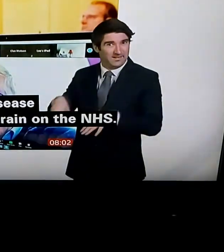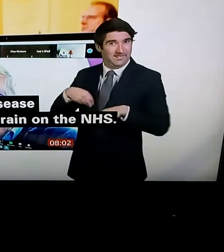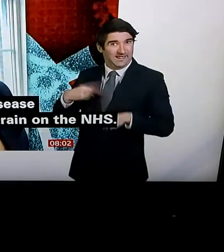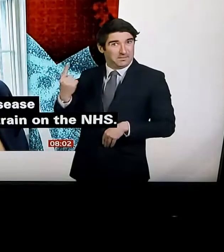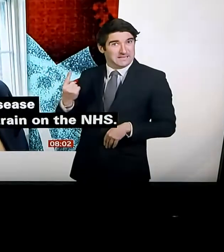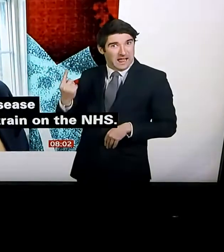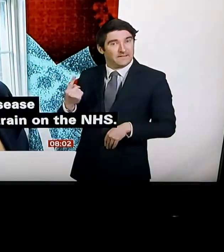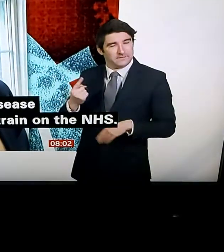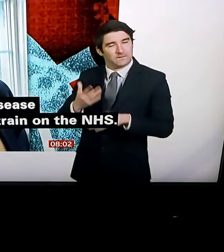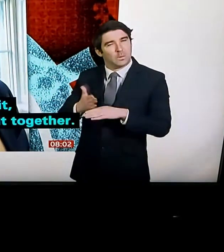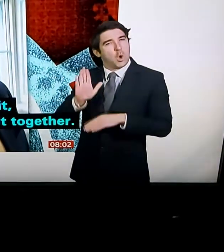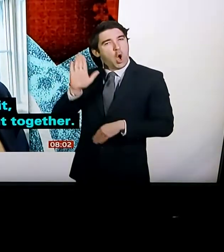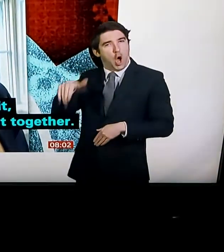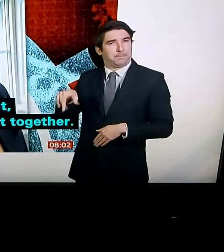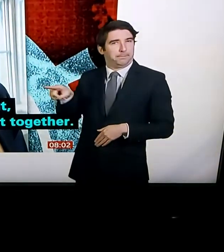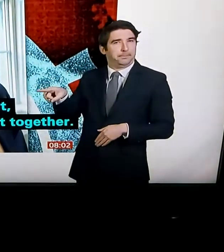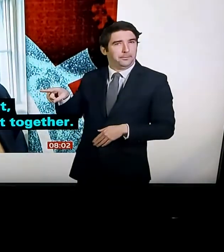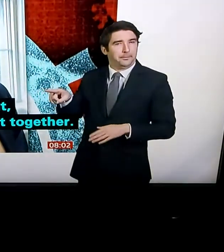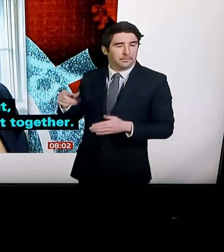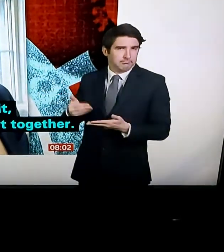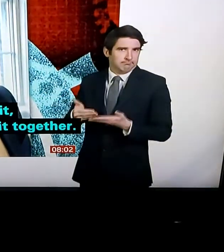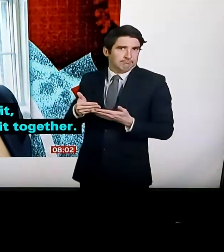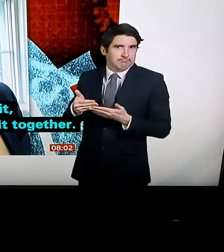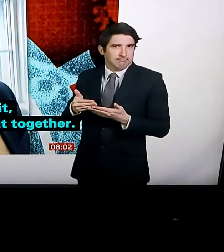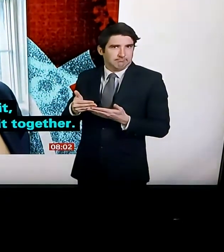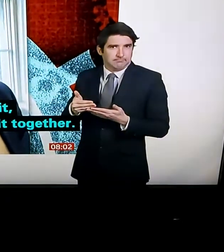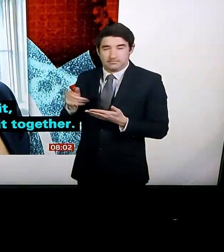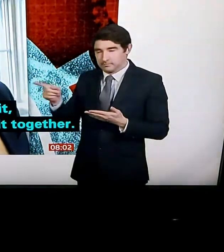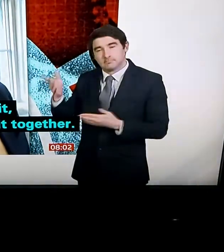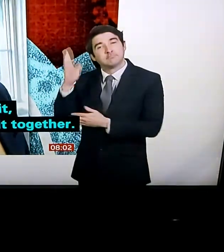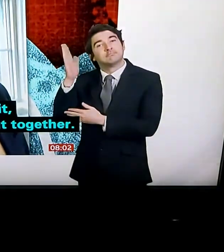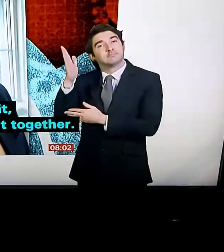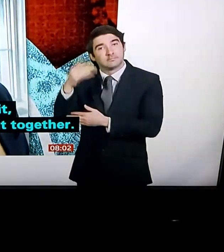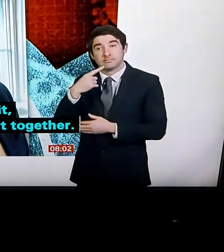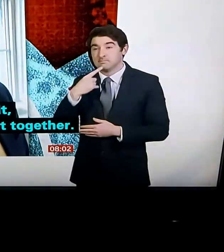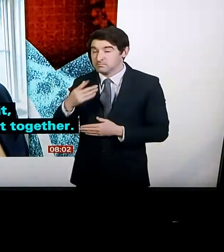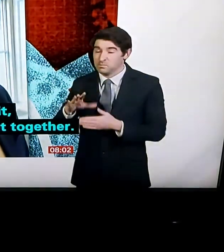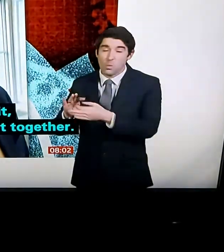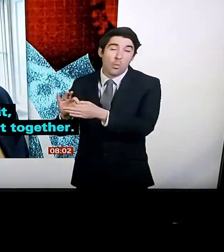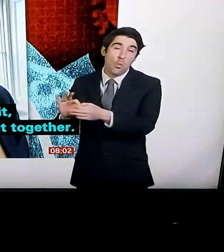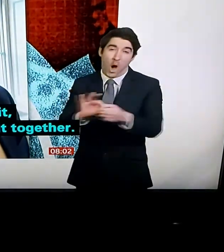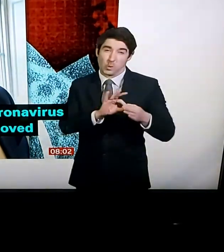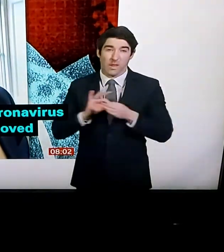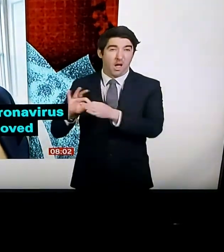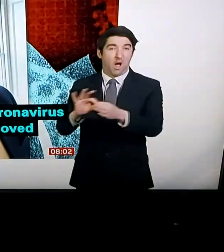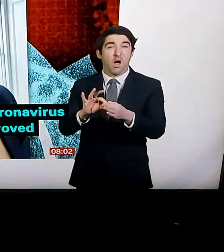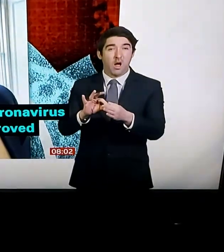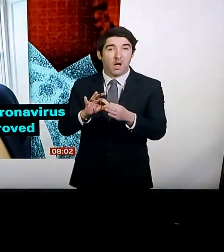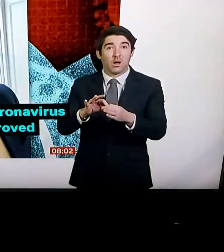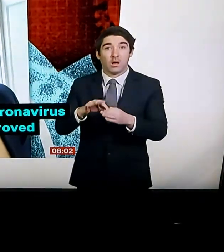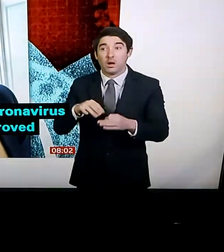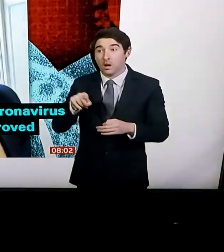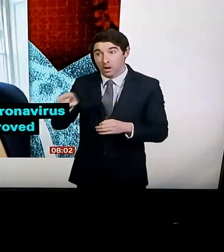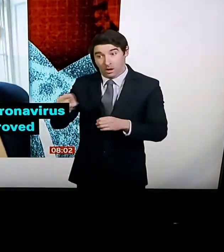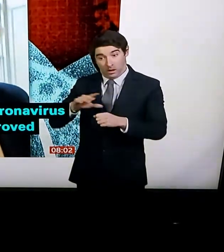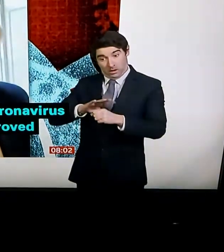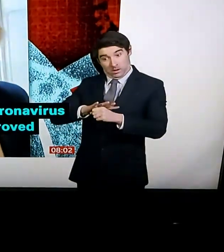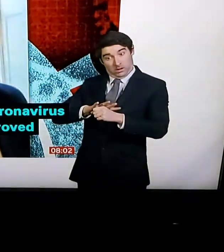We are going to do it. We are going to do it together. One thing I think coronavirus crisis has already